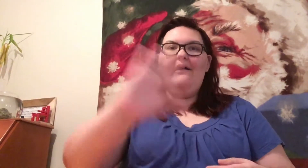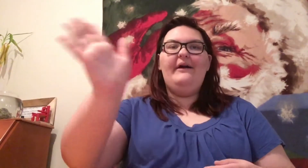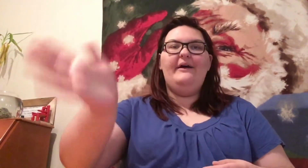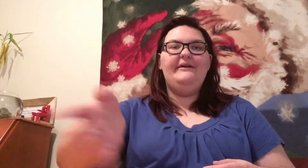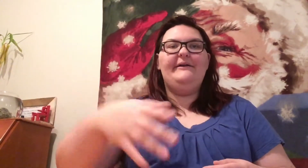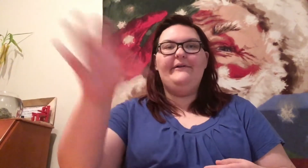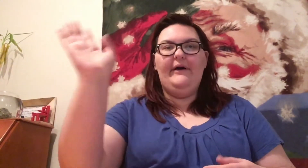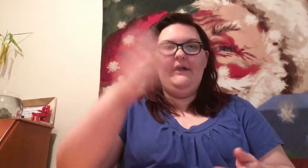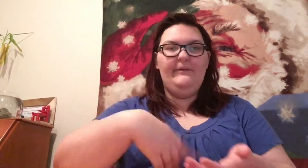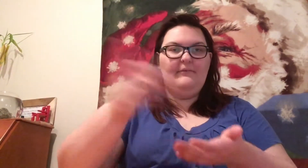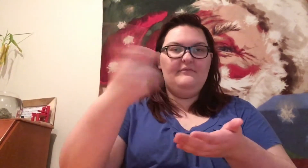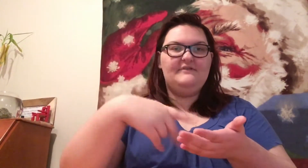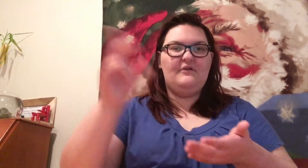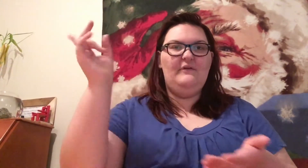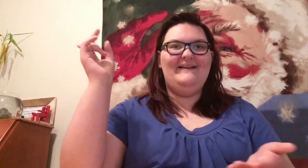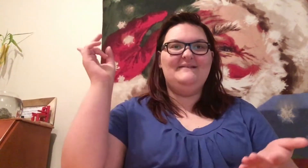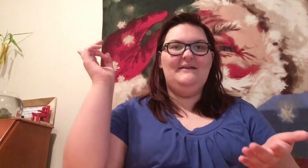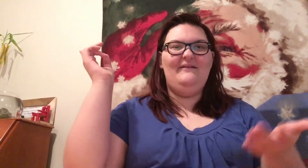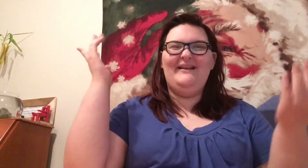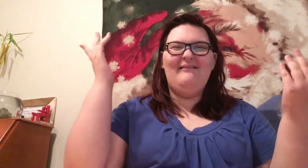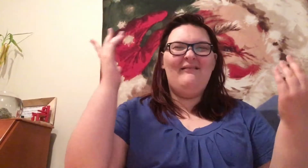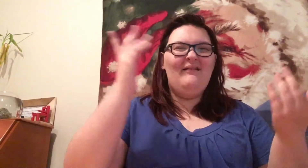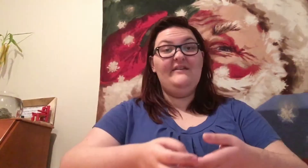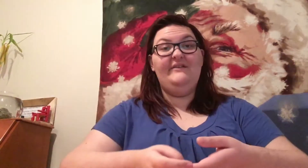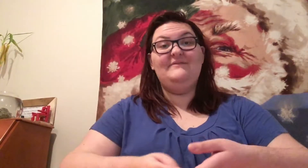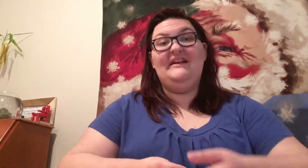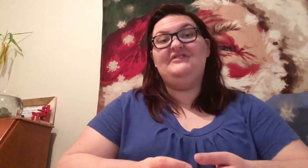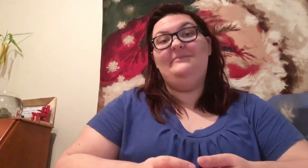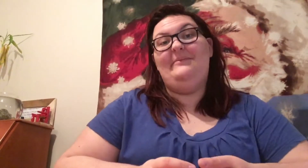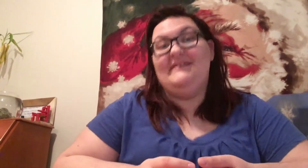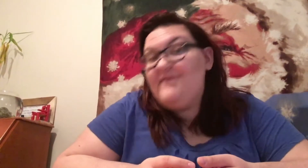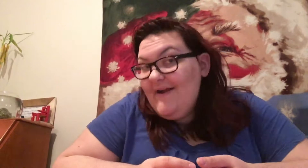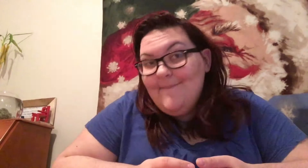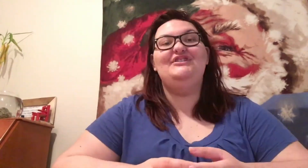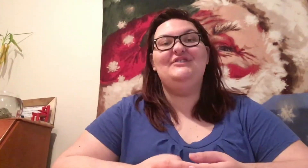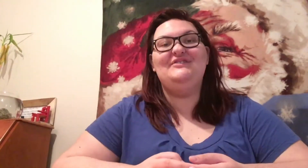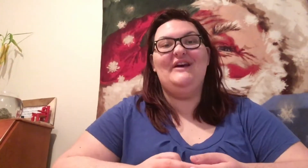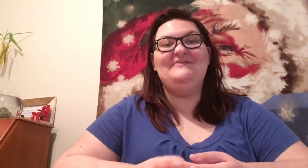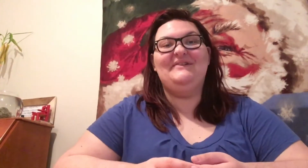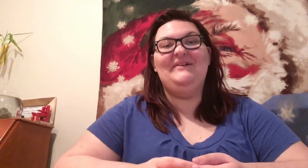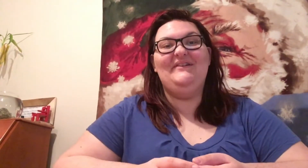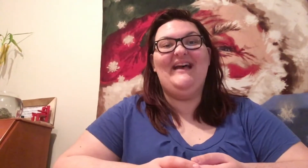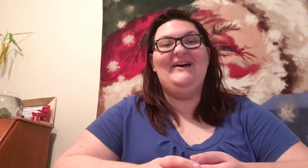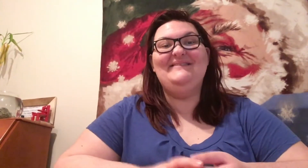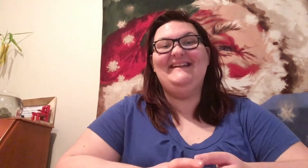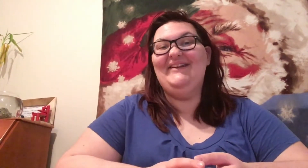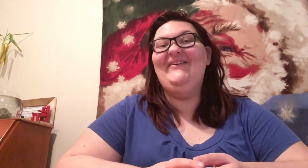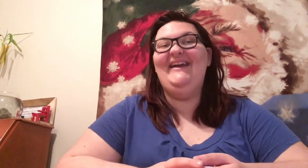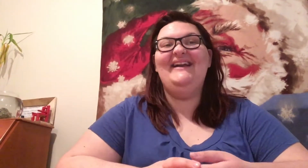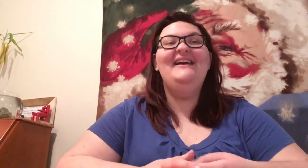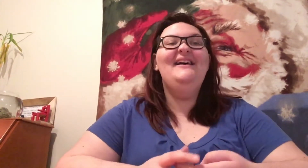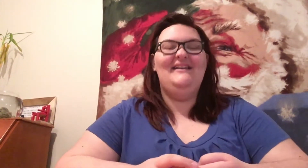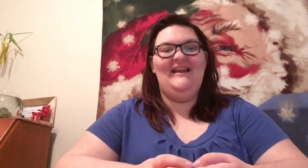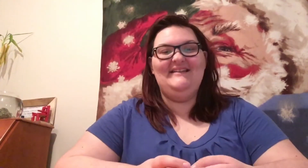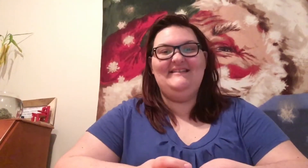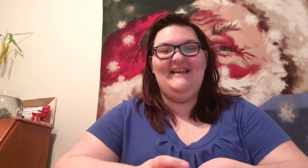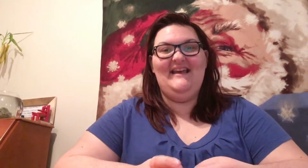yeah, yeah, take your time. I'm scrolling still. And it was actually my best friend. He says, how is it going? And I said,